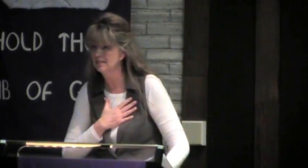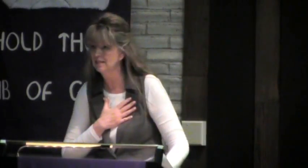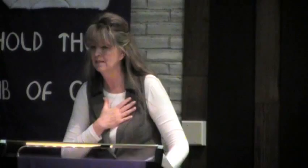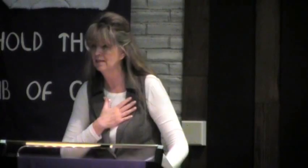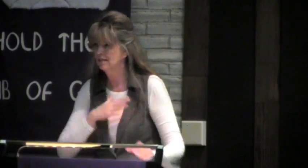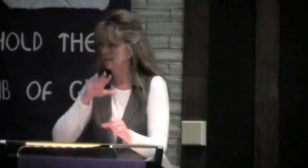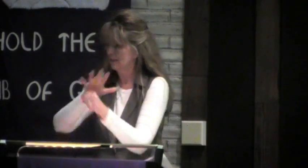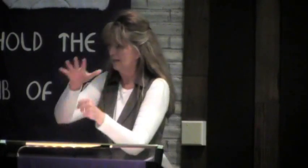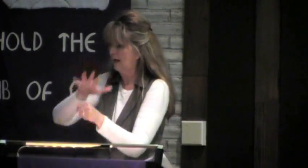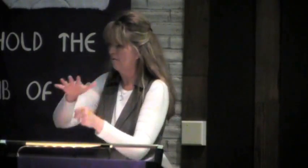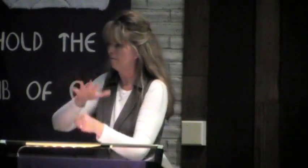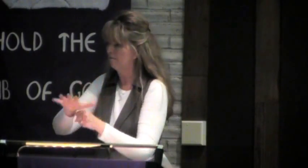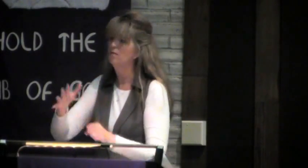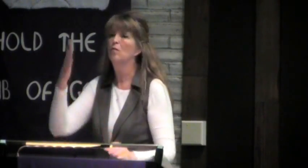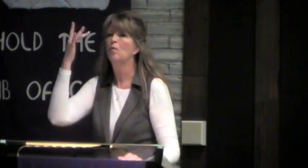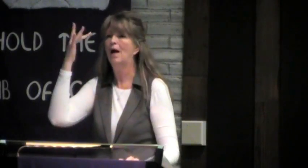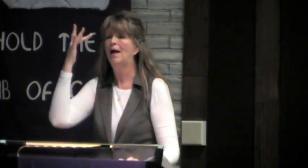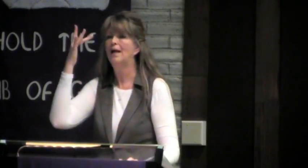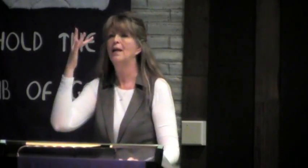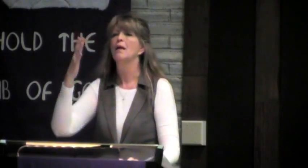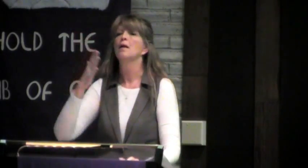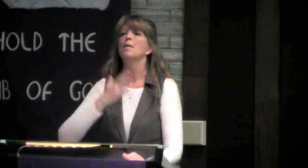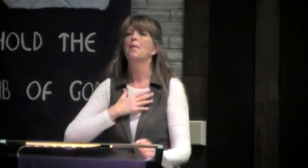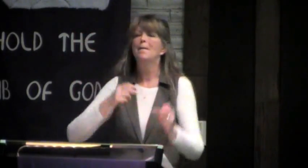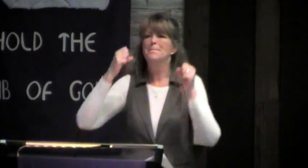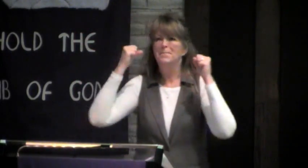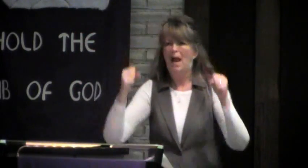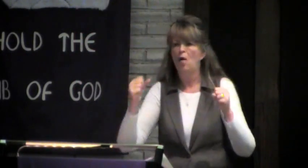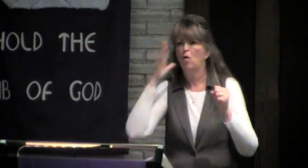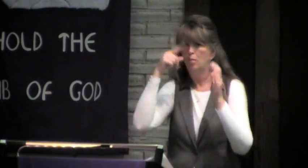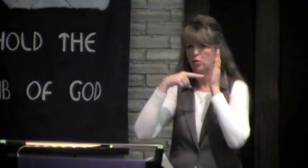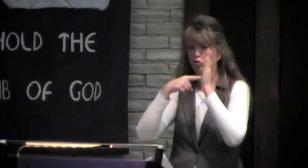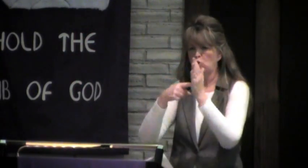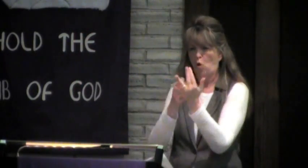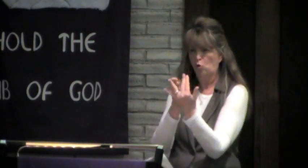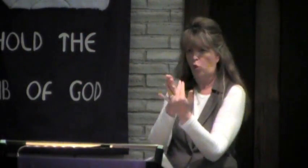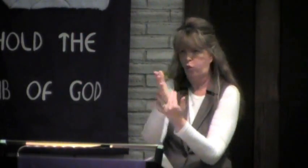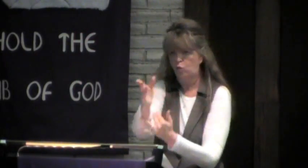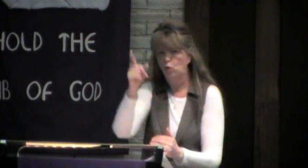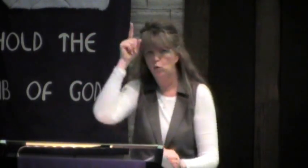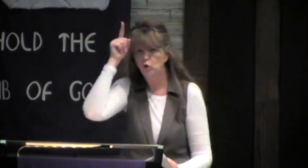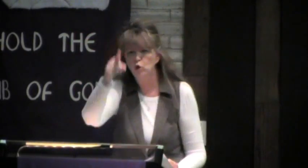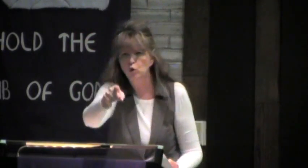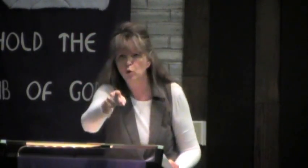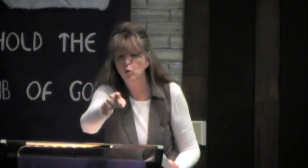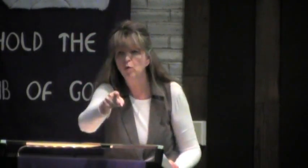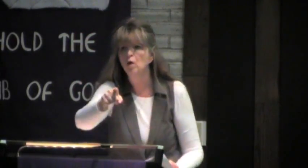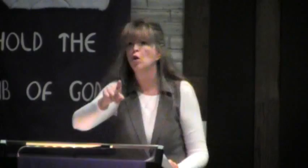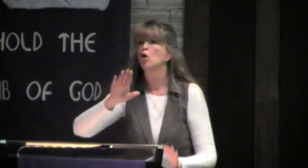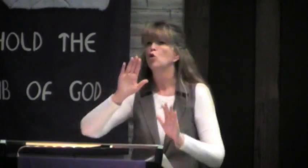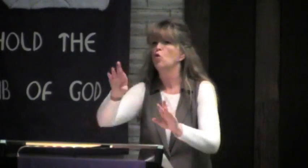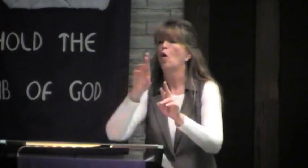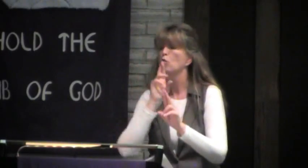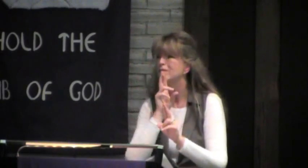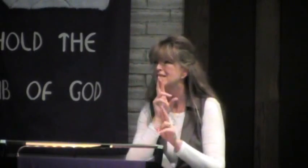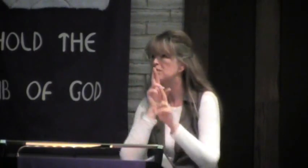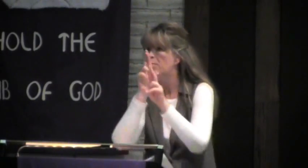And God says, my grace is sufficient for you. And my power will be displayed